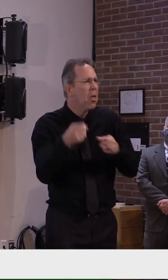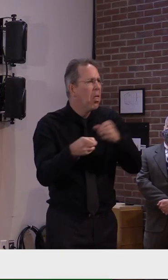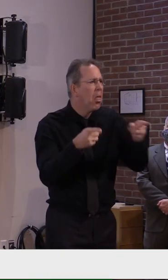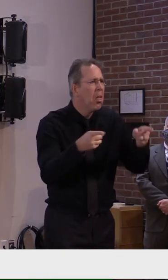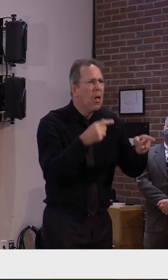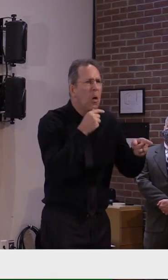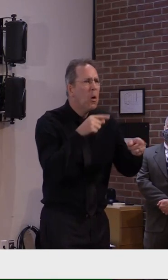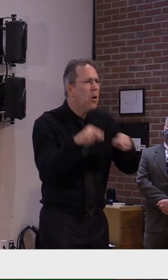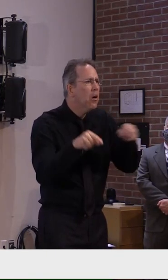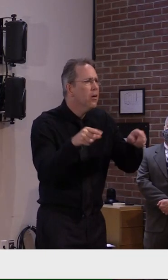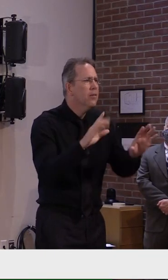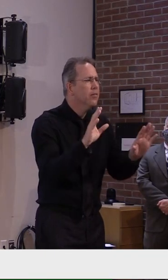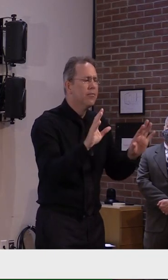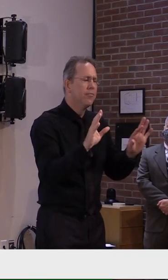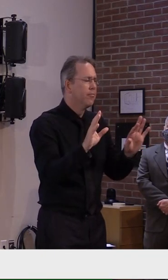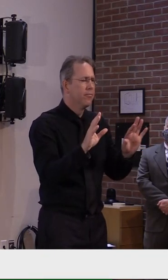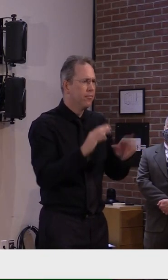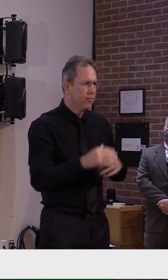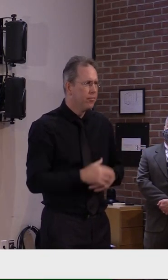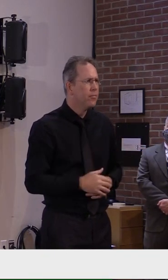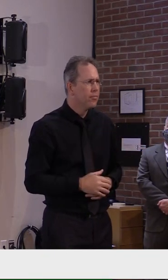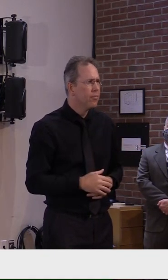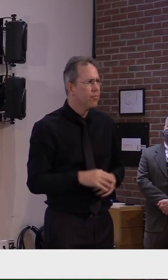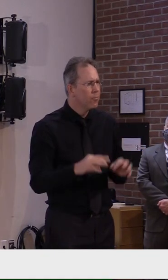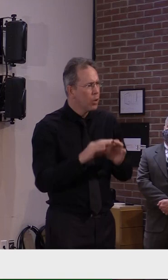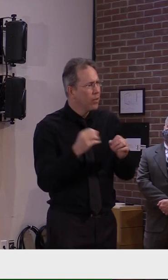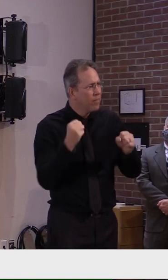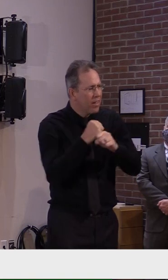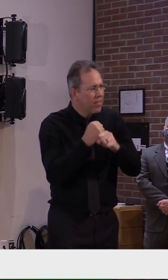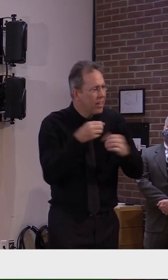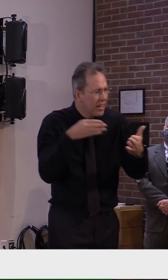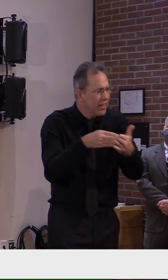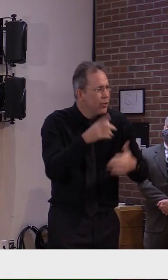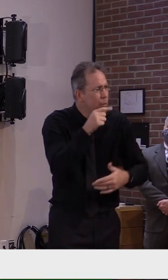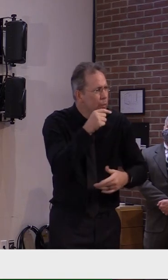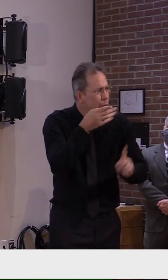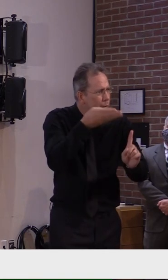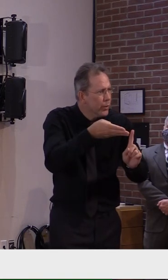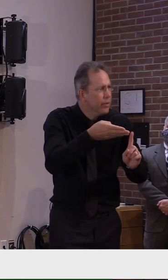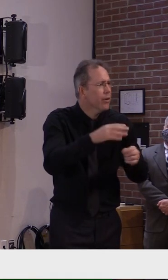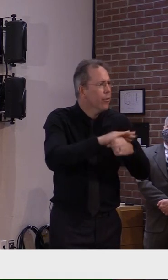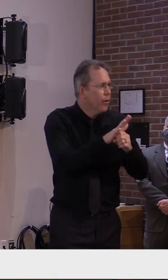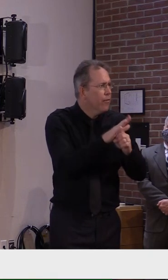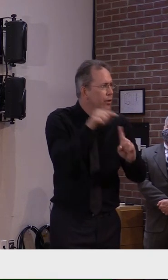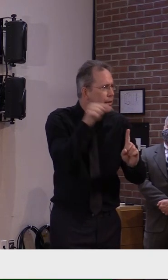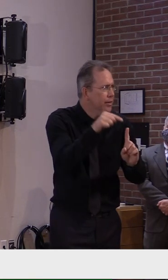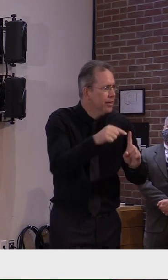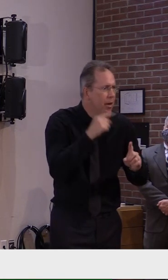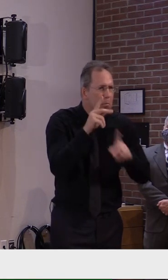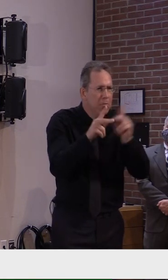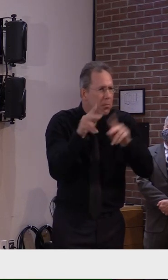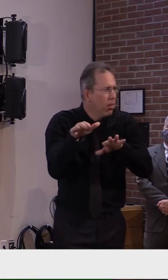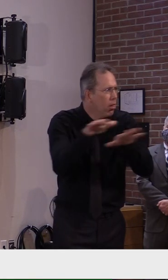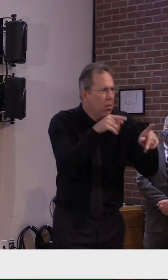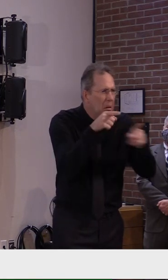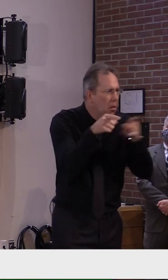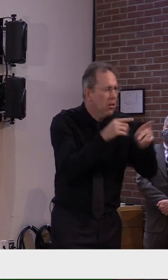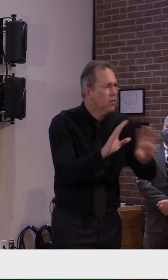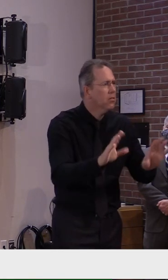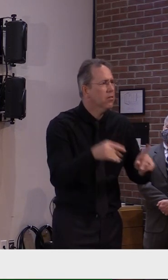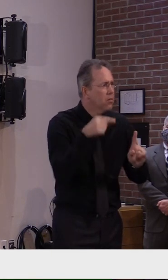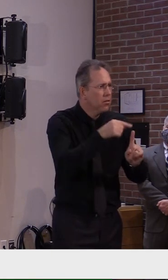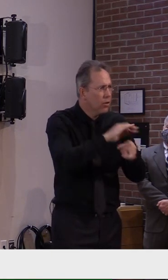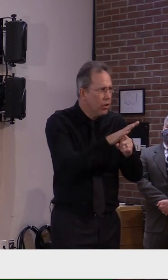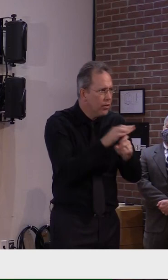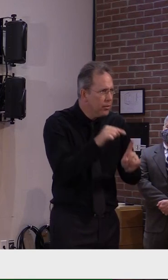best we can with what we have. So at this point in time, uh, we aren't, uh, we aren't anticipating that, but, uh, but obviously it's